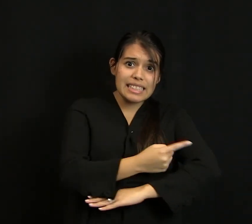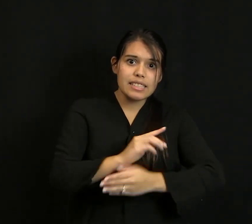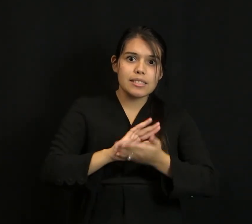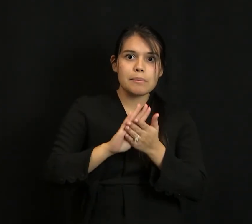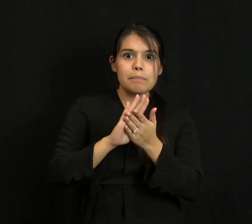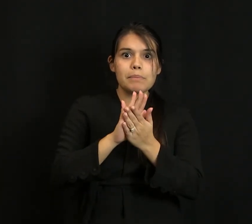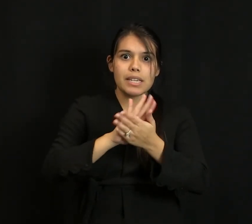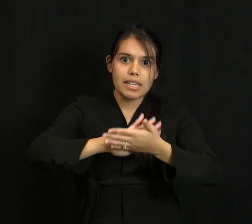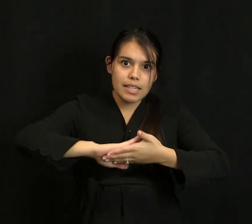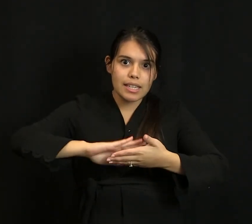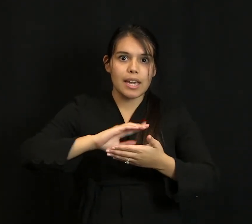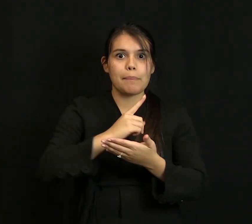I was alone.